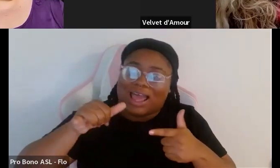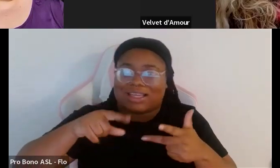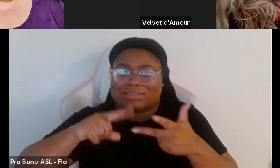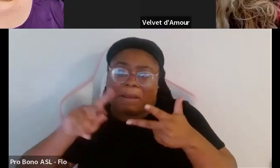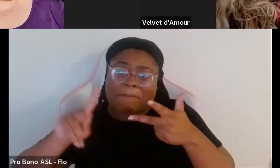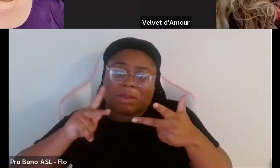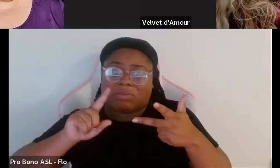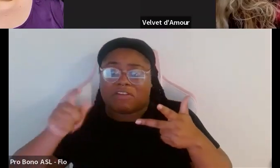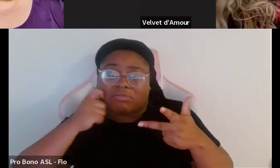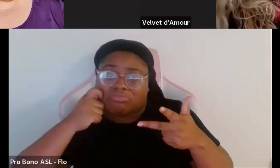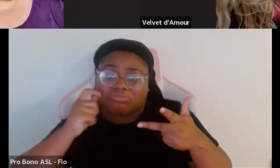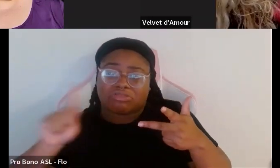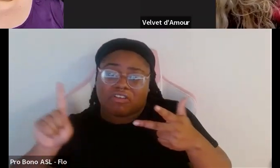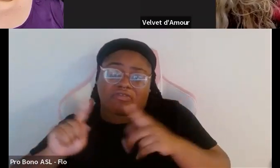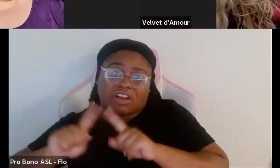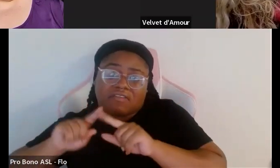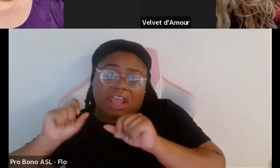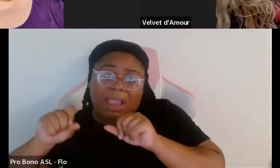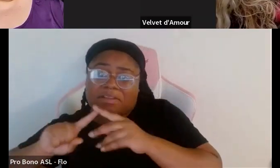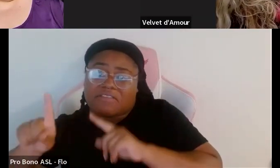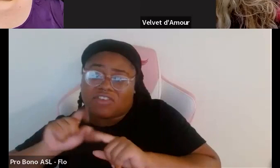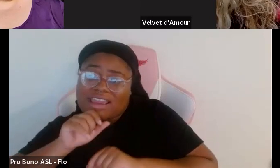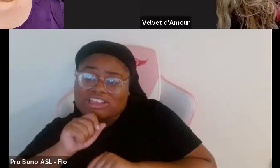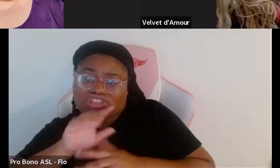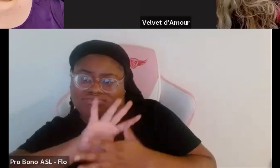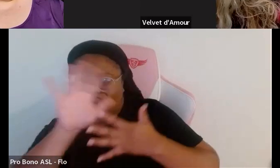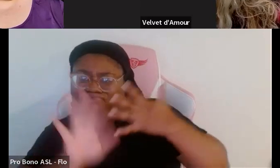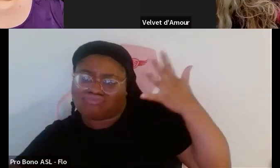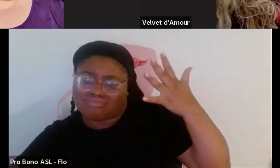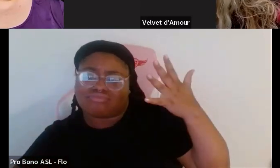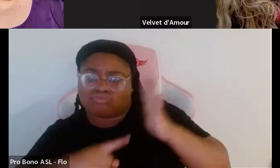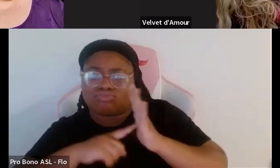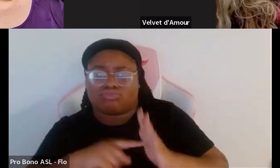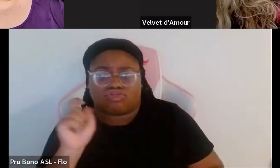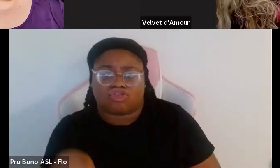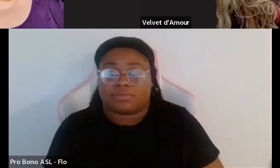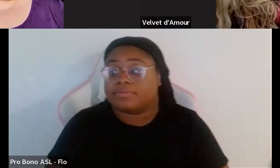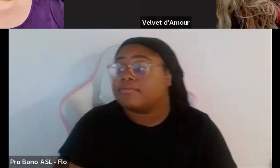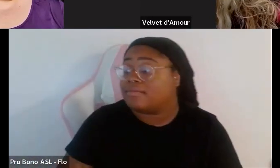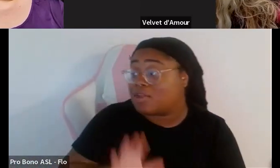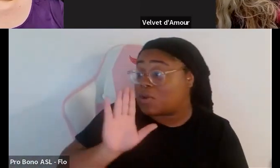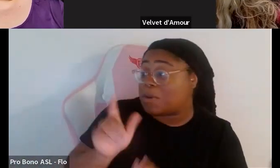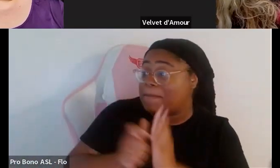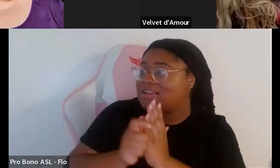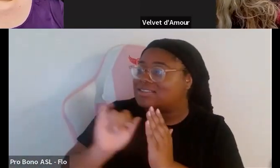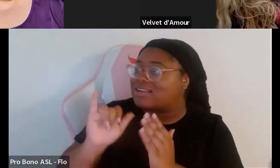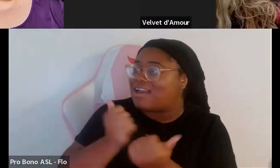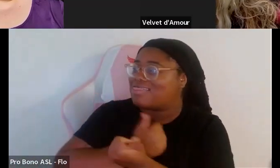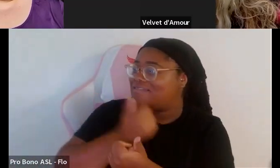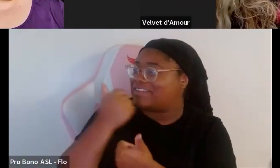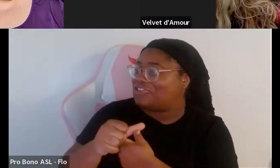different ethnicities differently abled different ages etc yeah I feel like your magazine is like a love letter